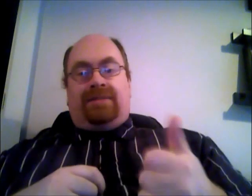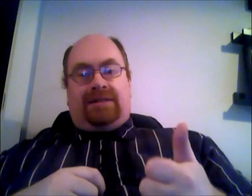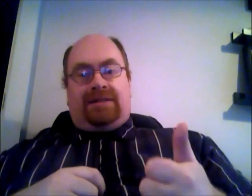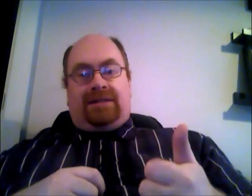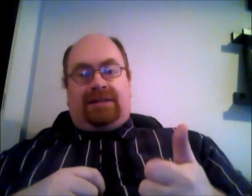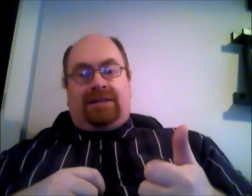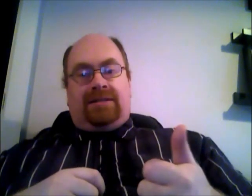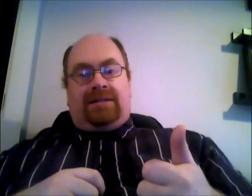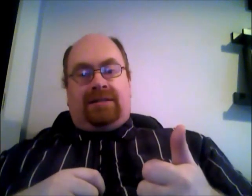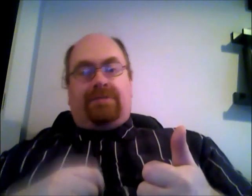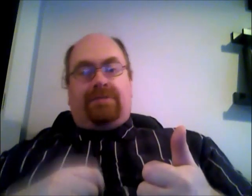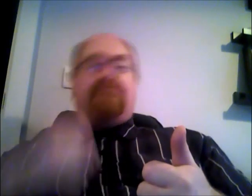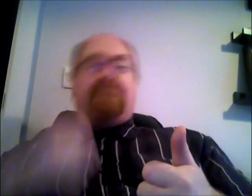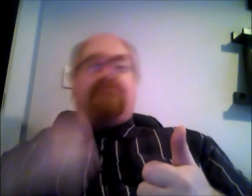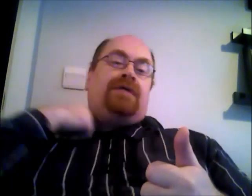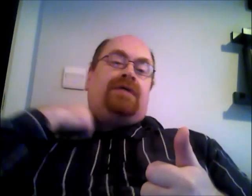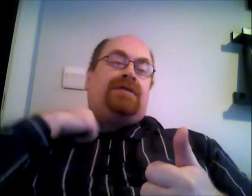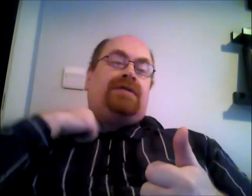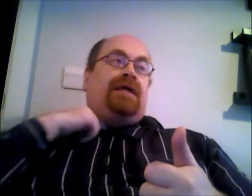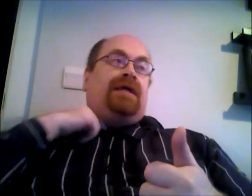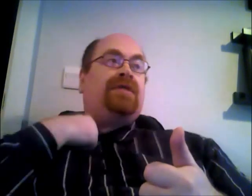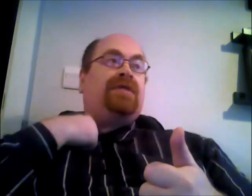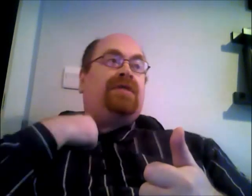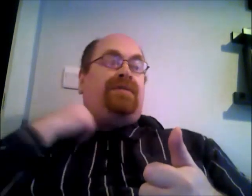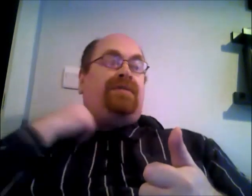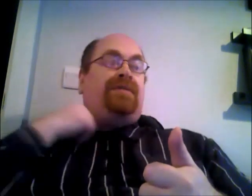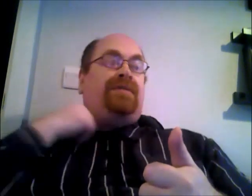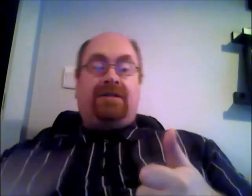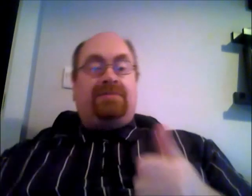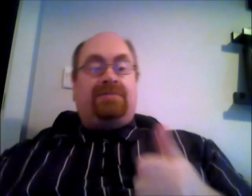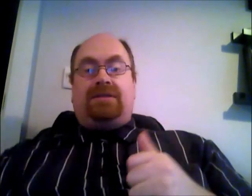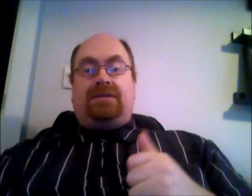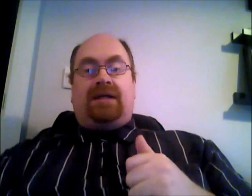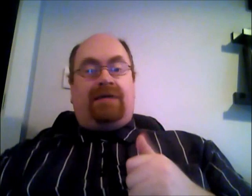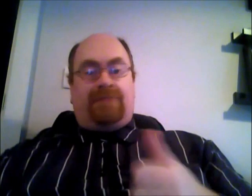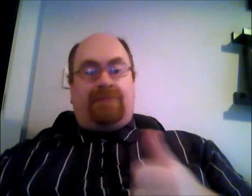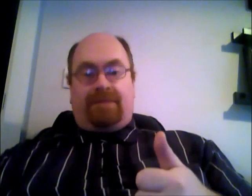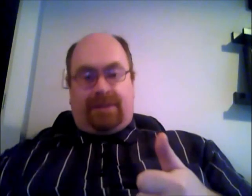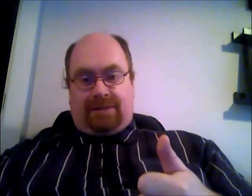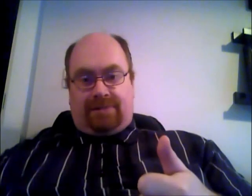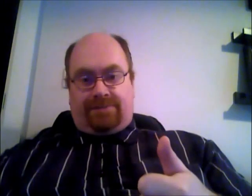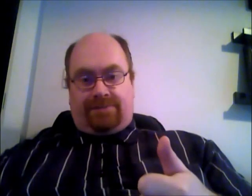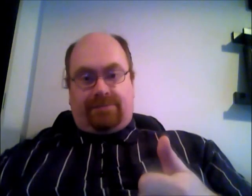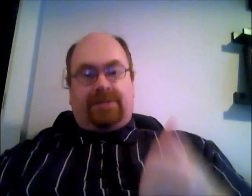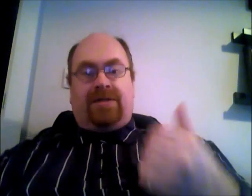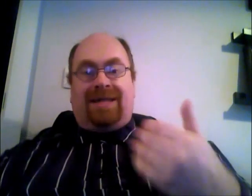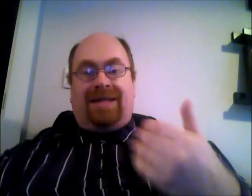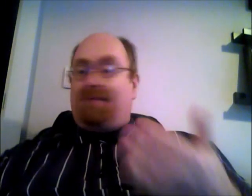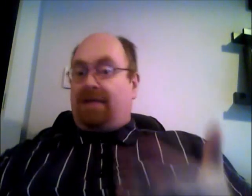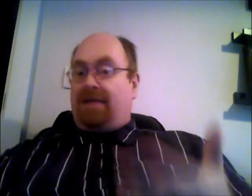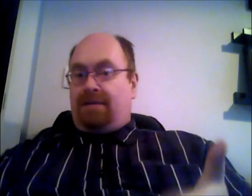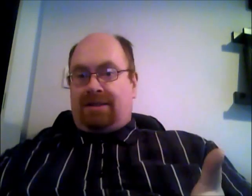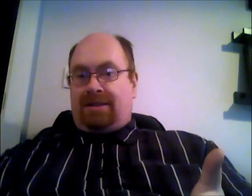legislation that they've been brought out i know what a lot of people have said about it but i haven't read it myself so i can't be comments on that